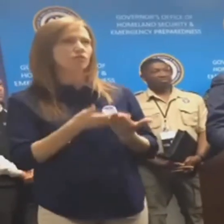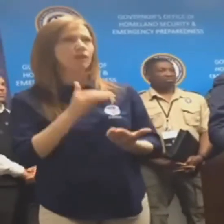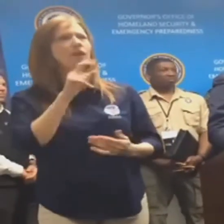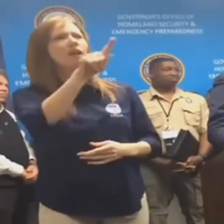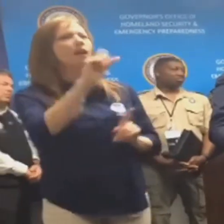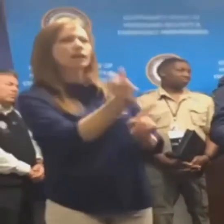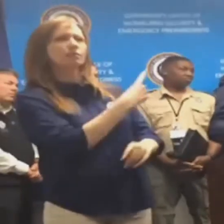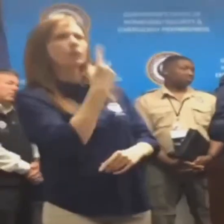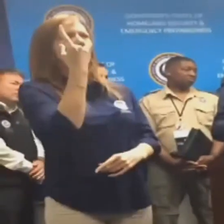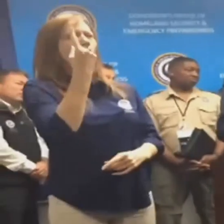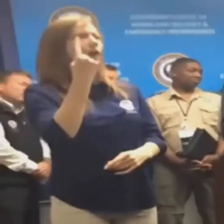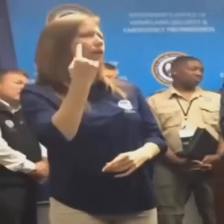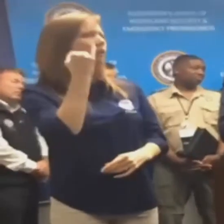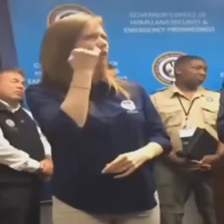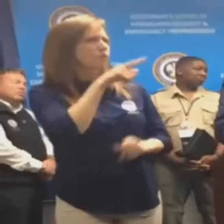I guess not.